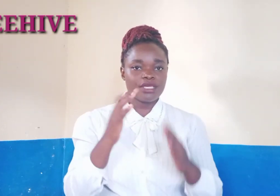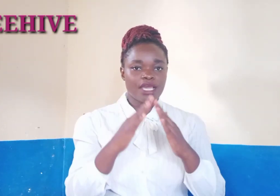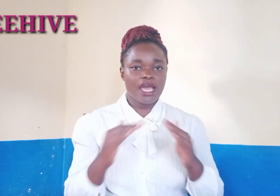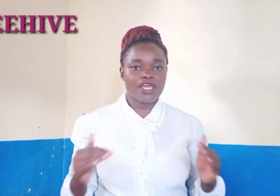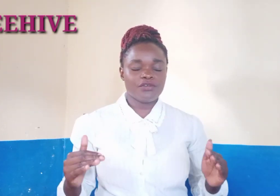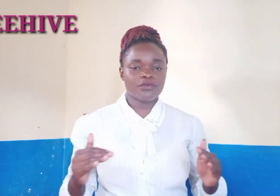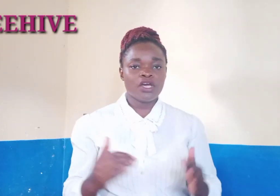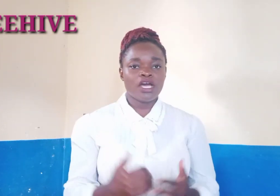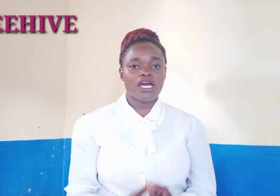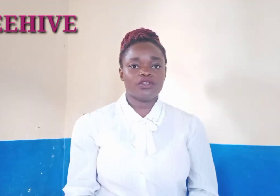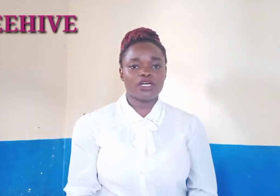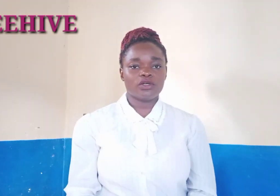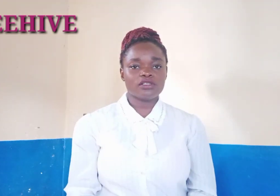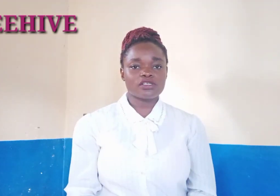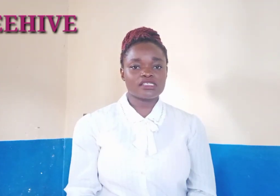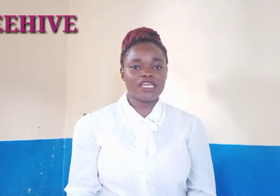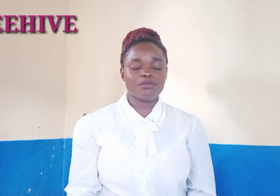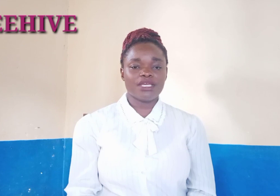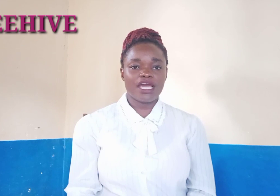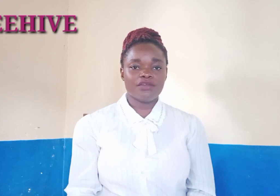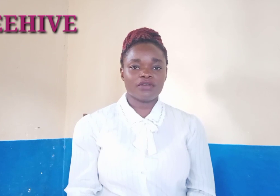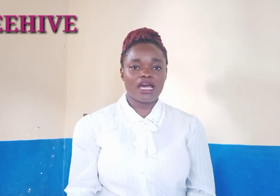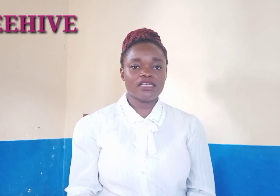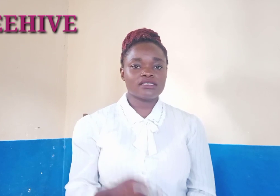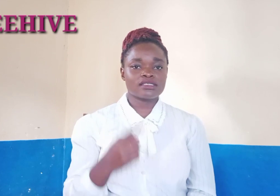beehive and you can also sign beehive as